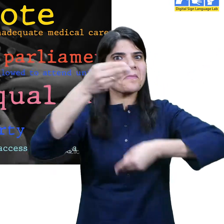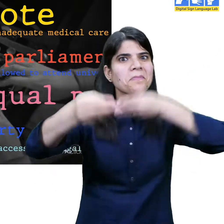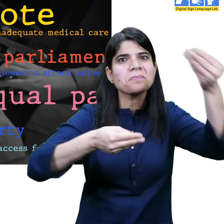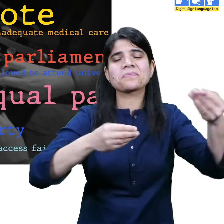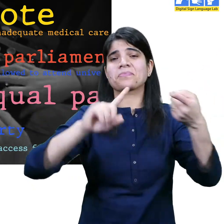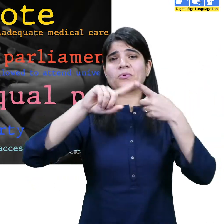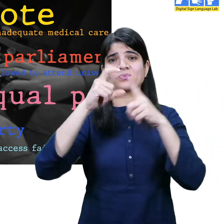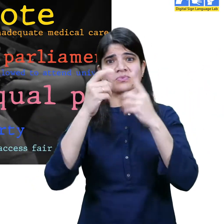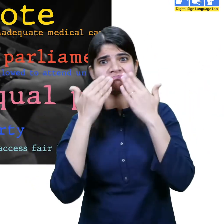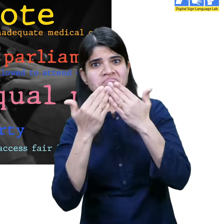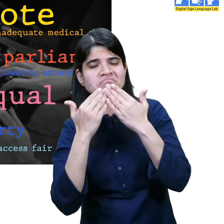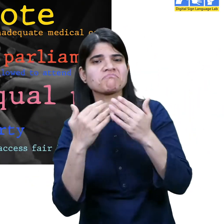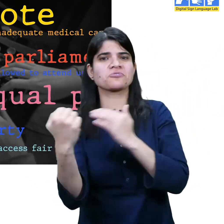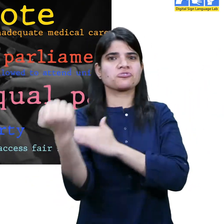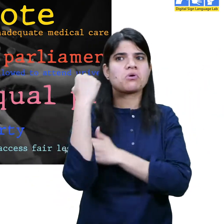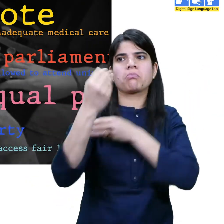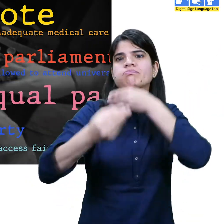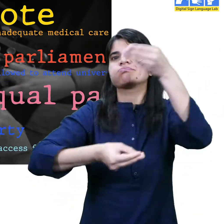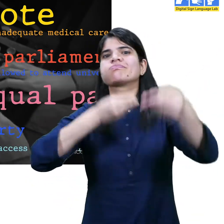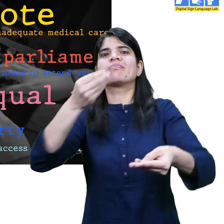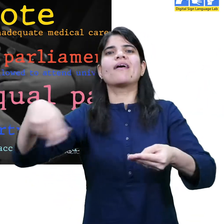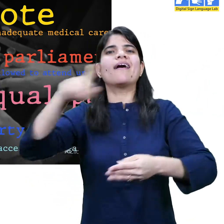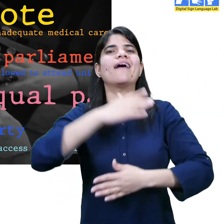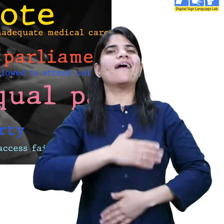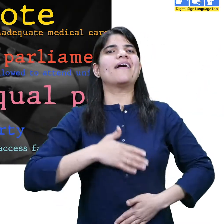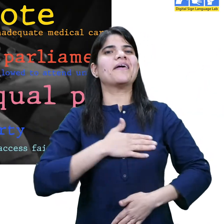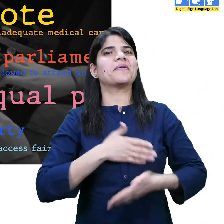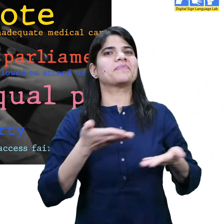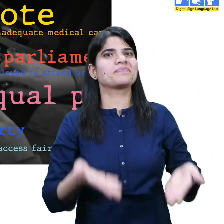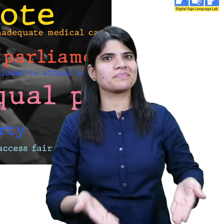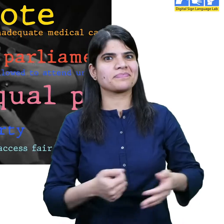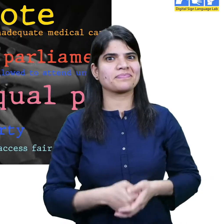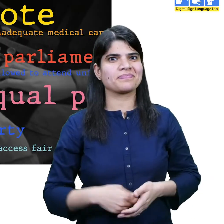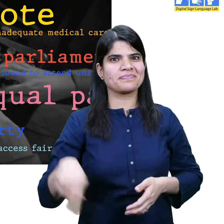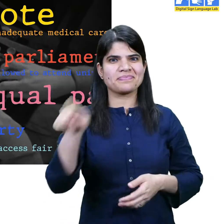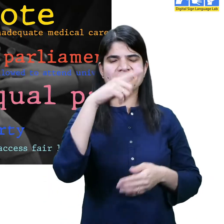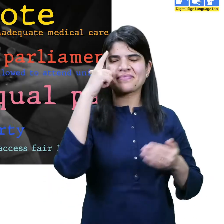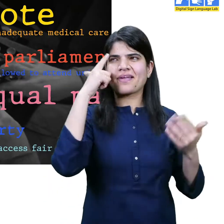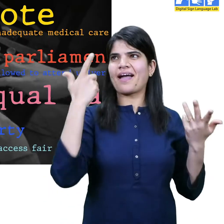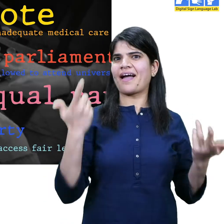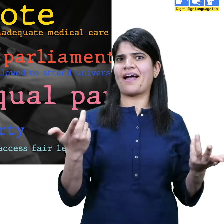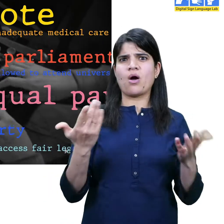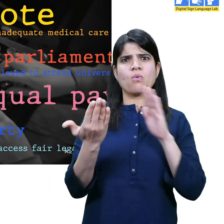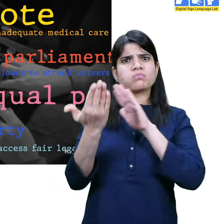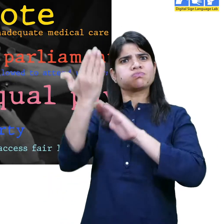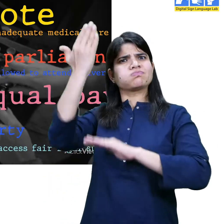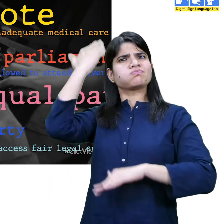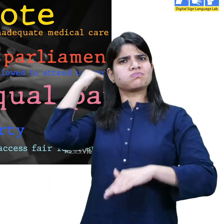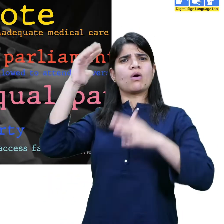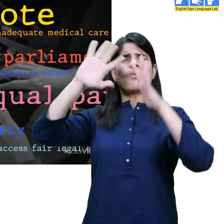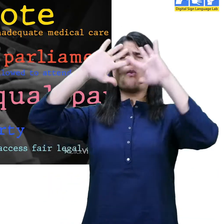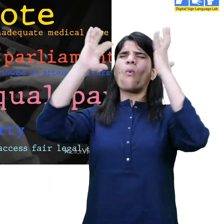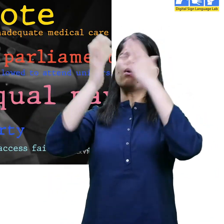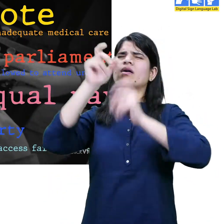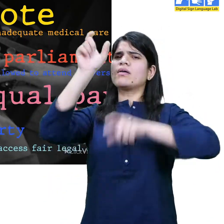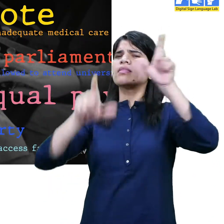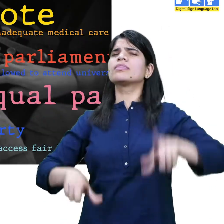We have lots of opportunities and can get proper education. 150 years ago, people lived